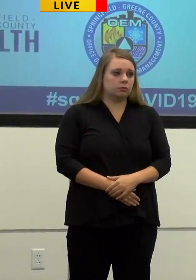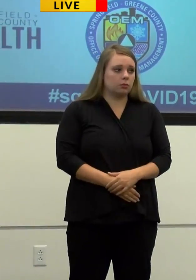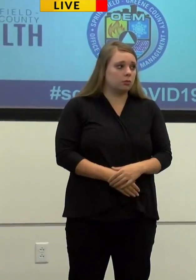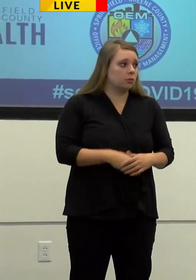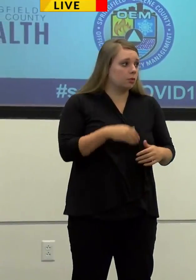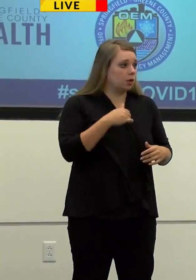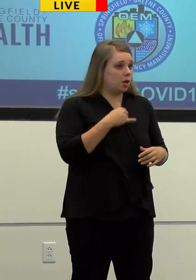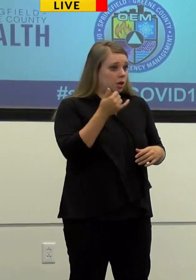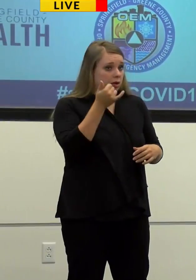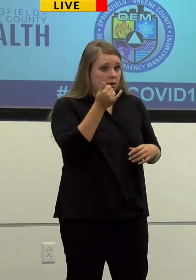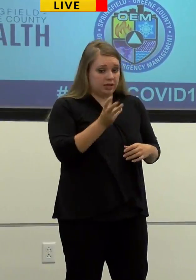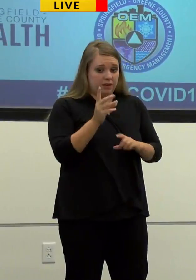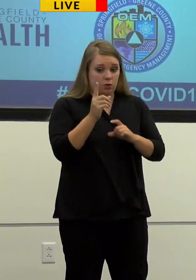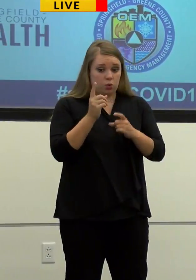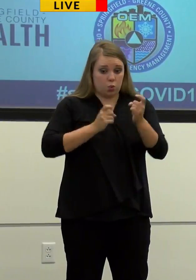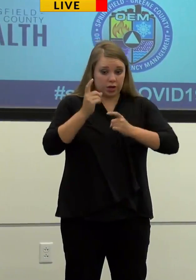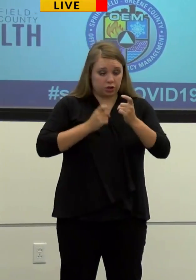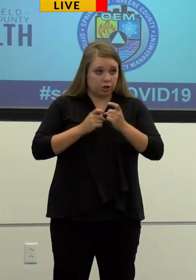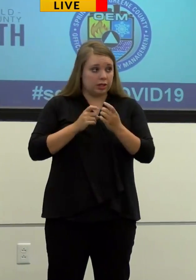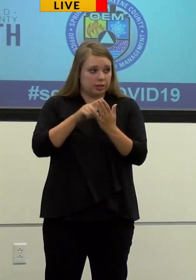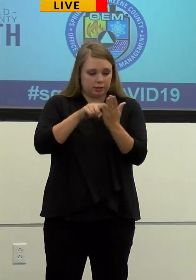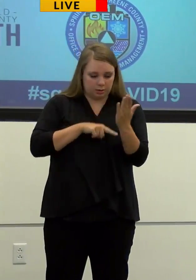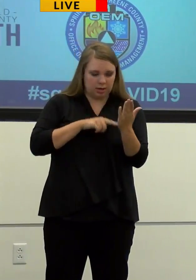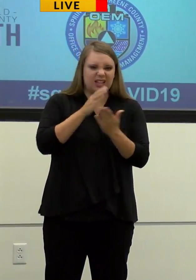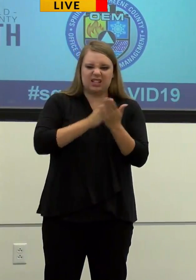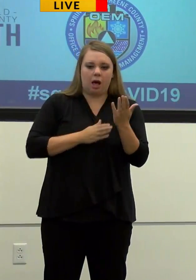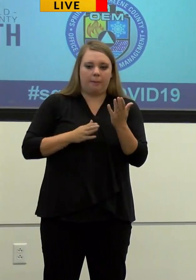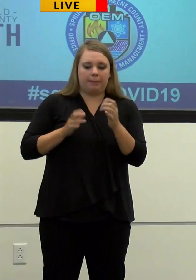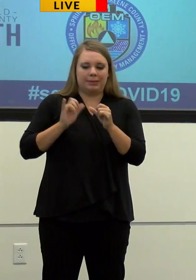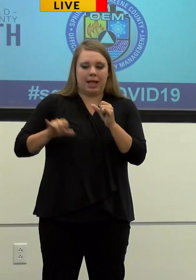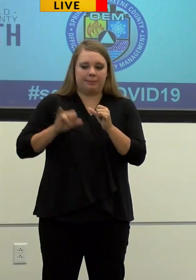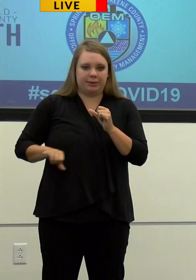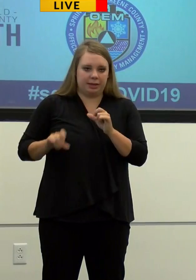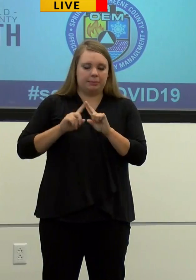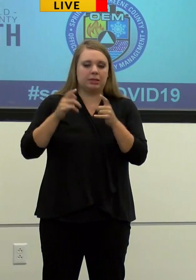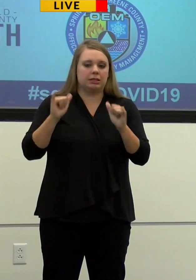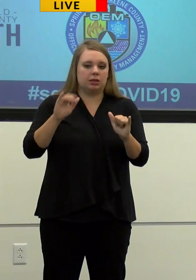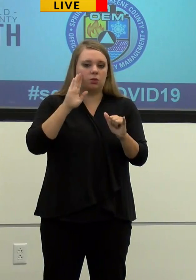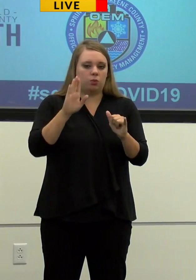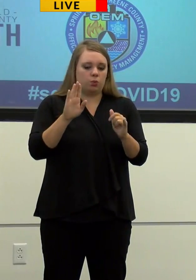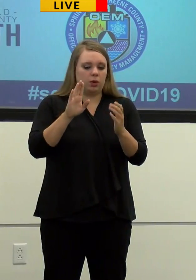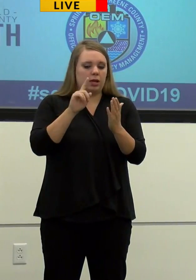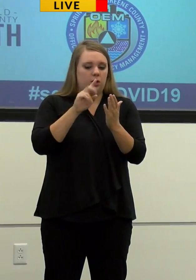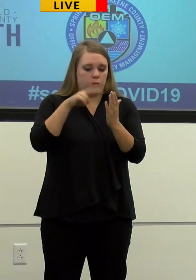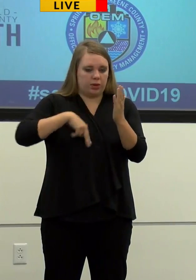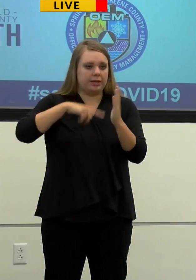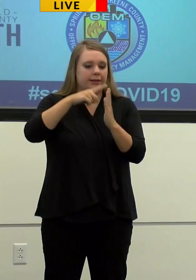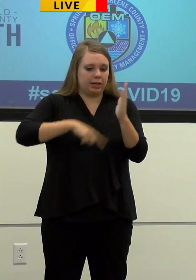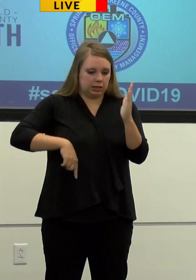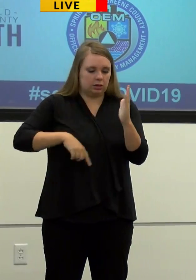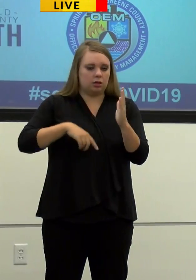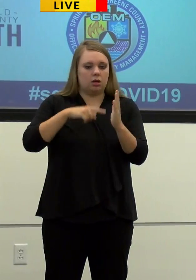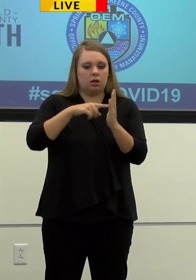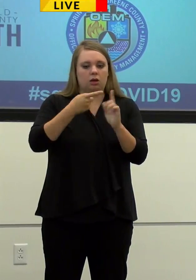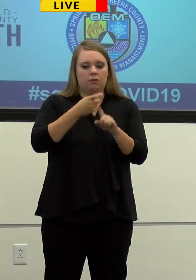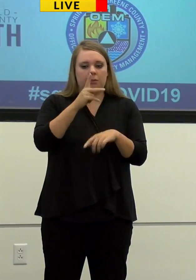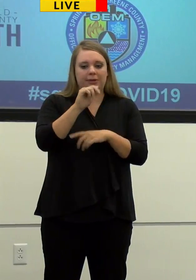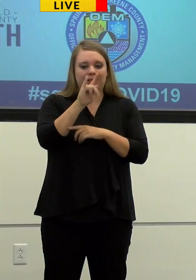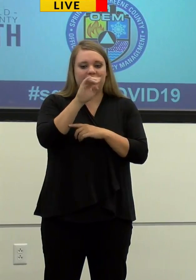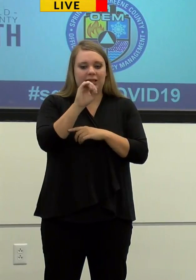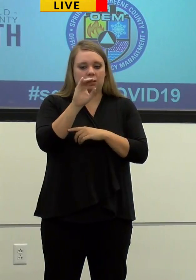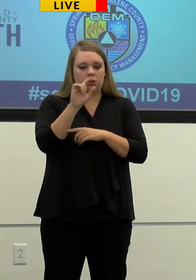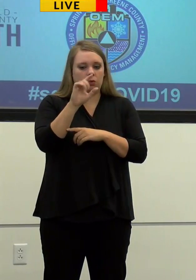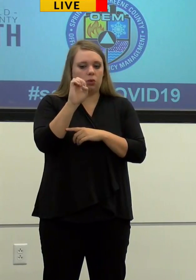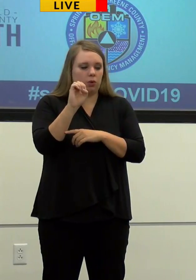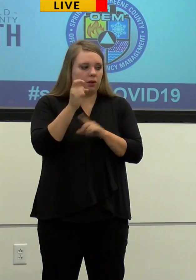We have several several questions. Some of them were redundant, but I will go through all of them. Um, this is from Katie Cole and Claudette